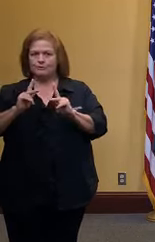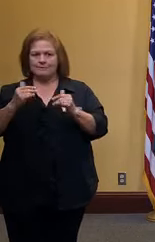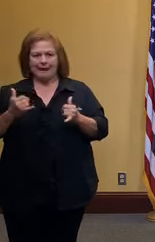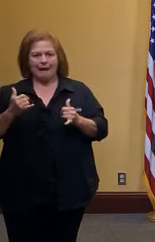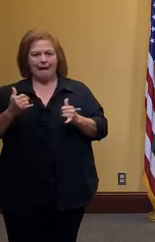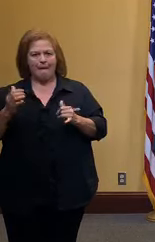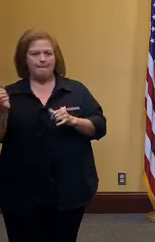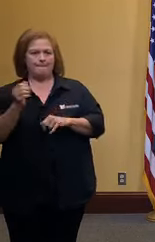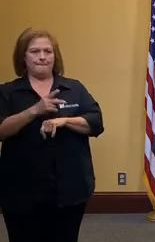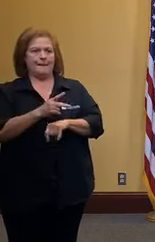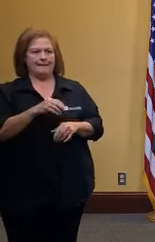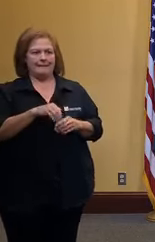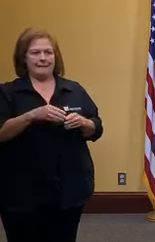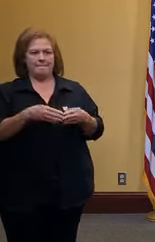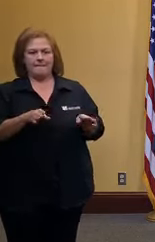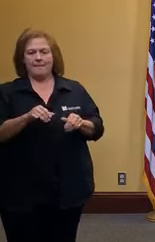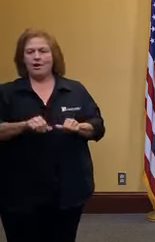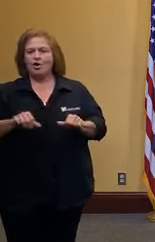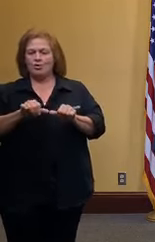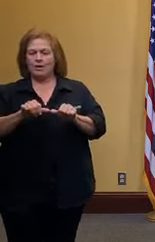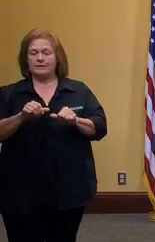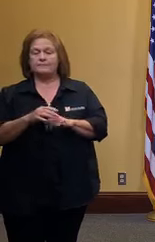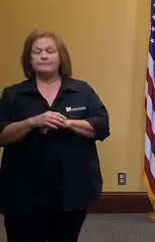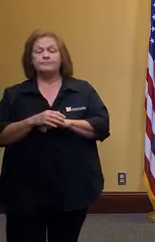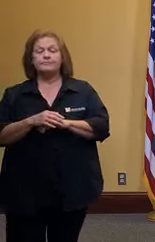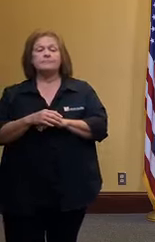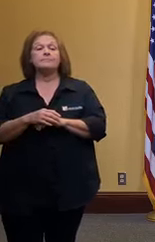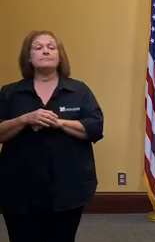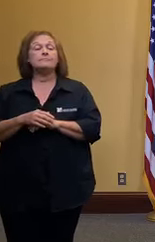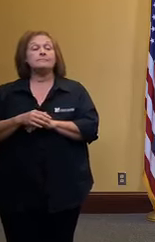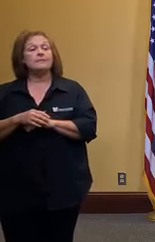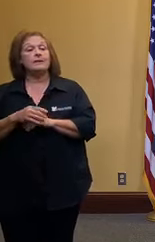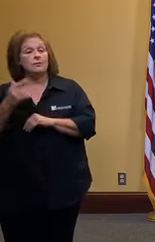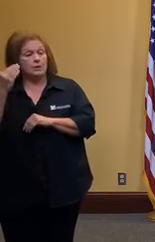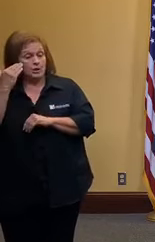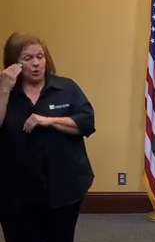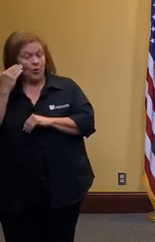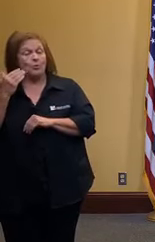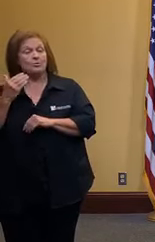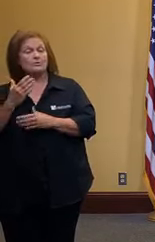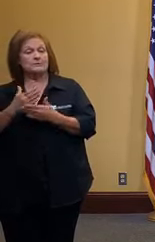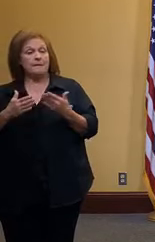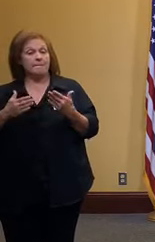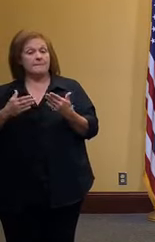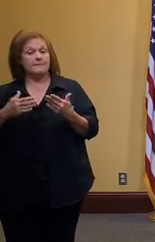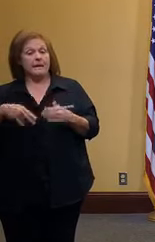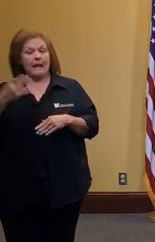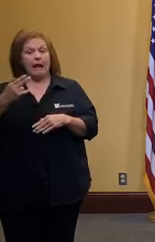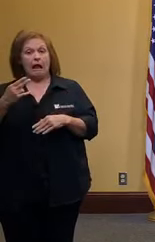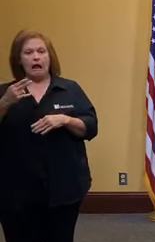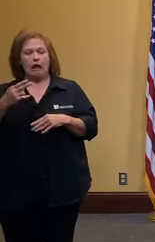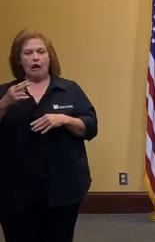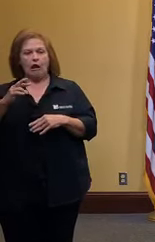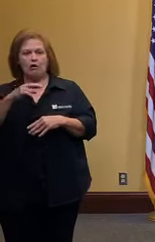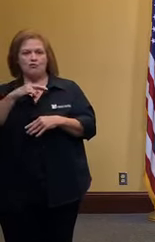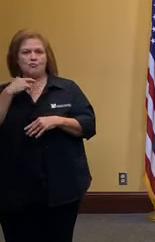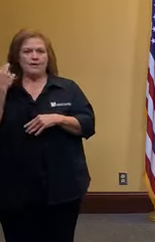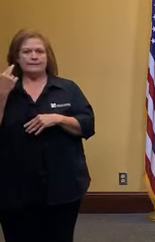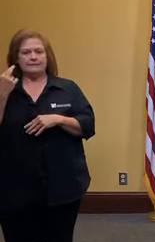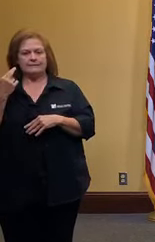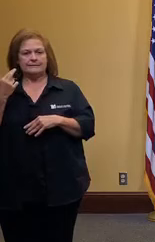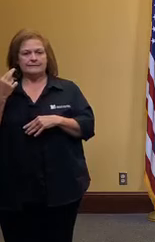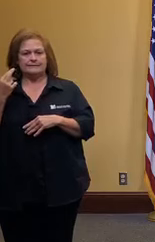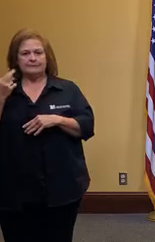know that there are events that have been identified that are very high risk you've probably heard about these super spreader events